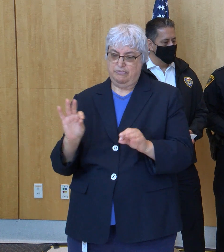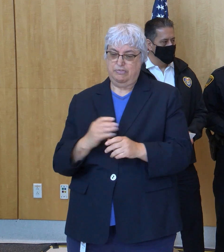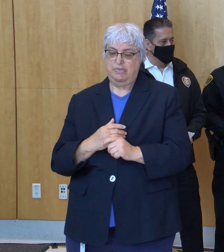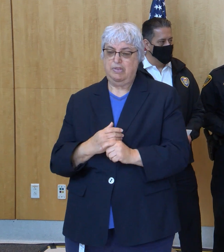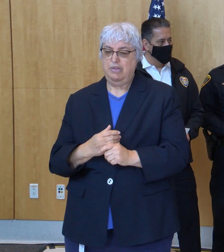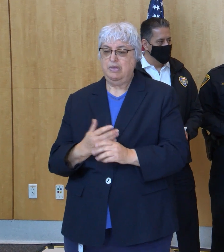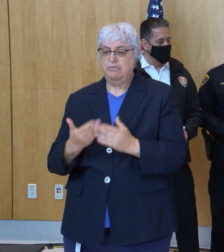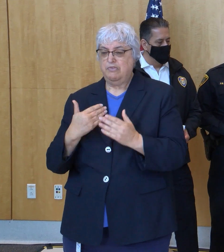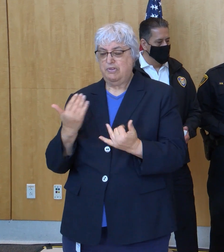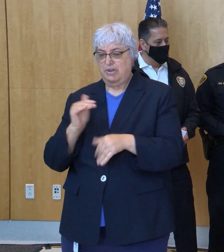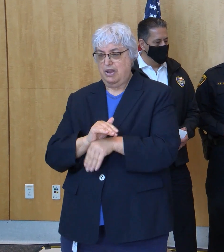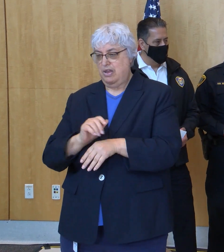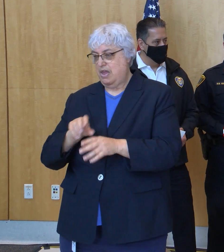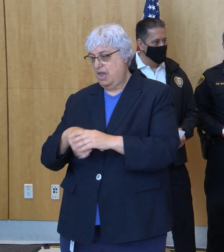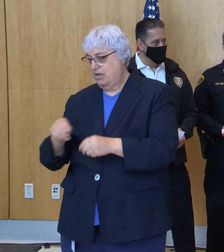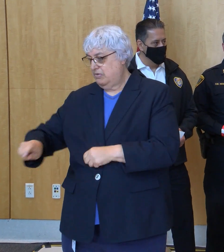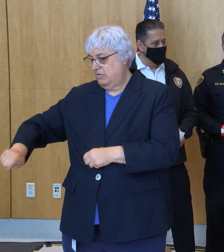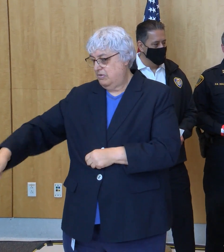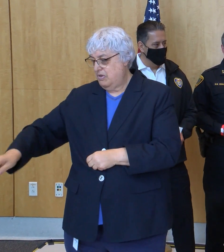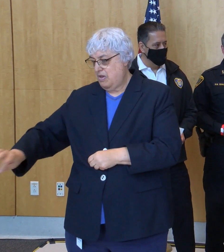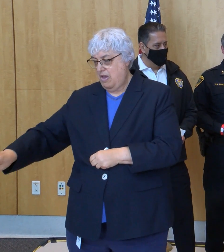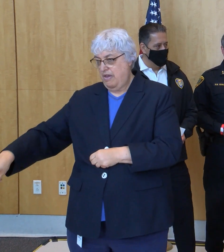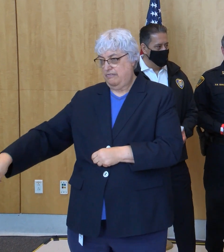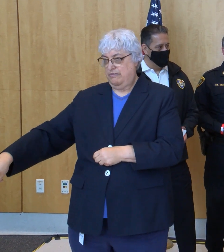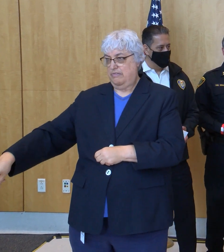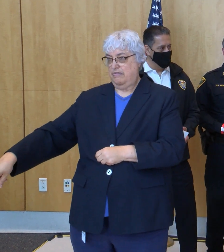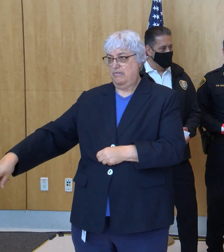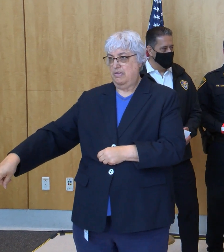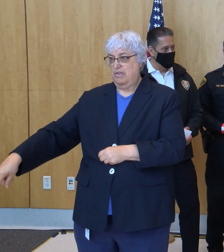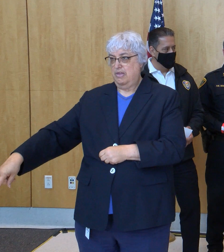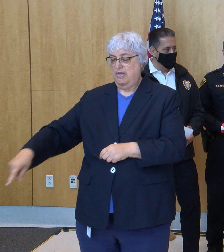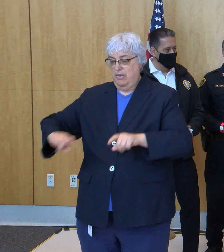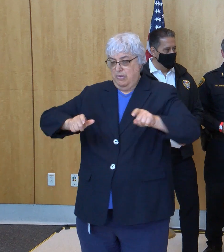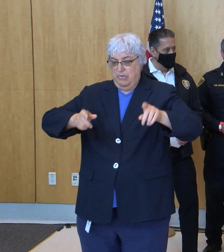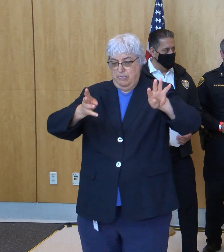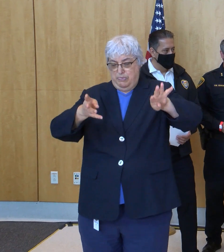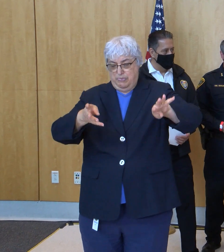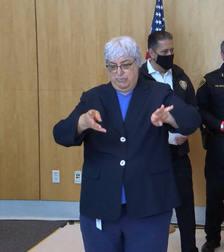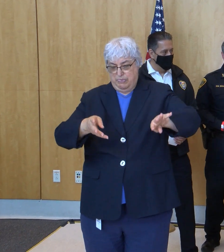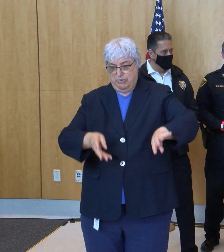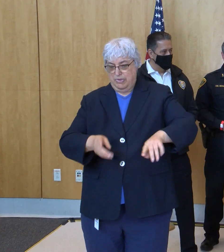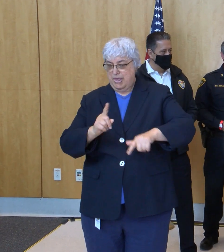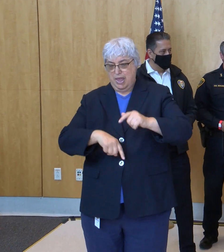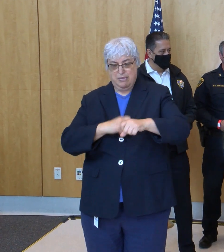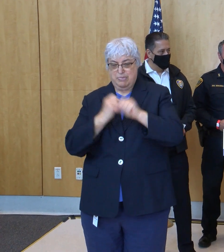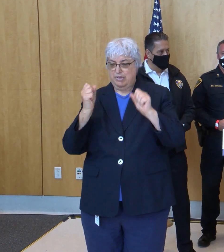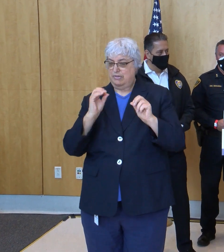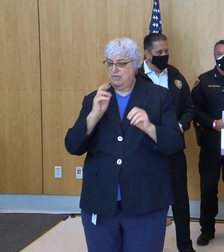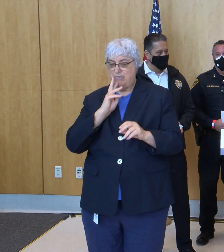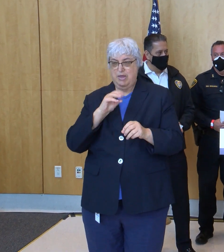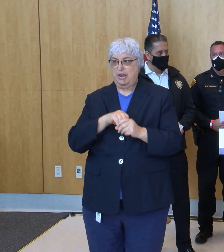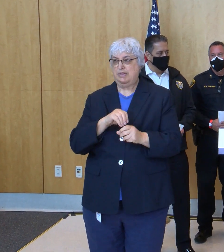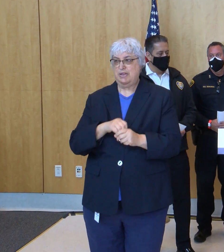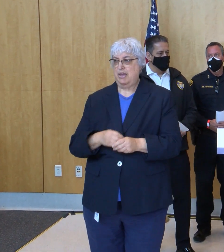evening before you go to sleep, go out and turn that main turnoff off, turn some faucets on so your pipes drain. They can't burst if there's no